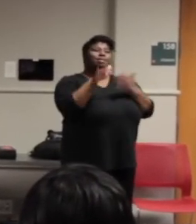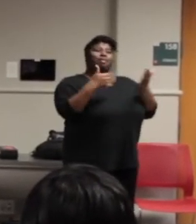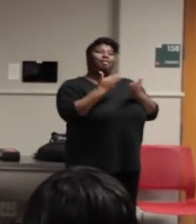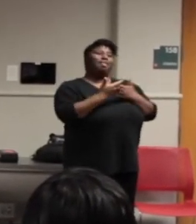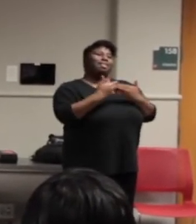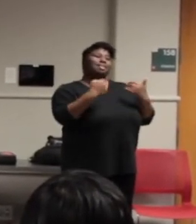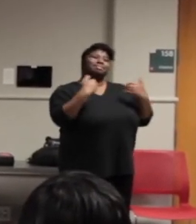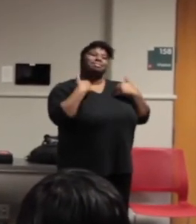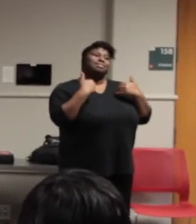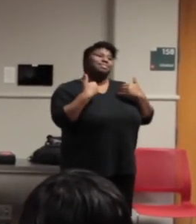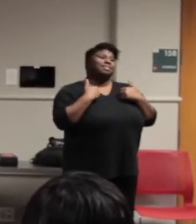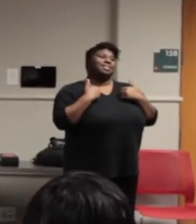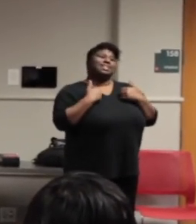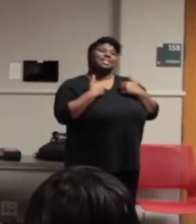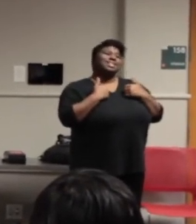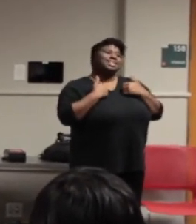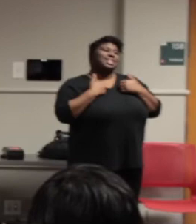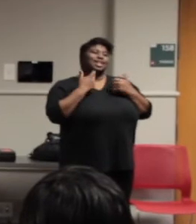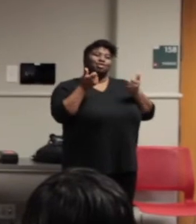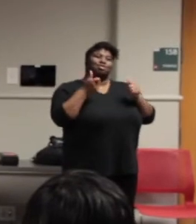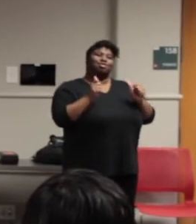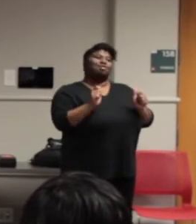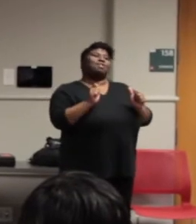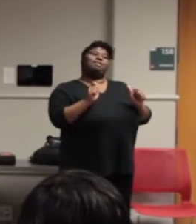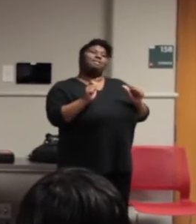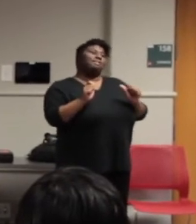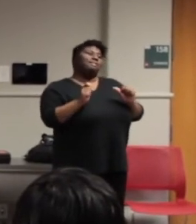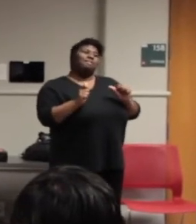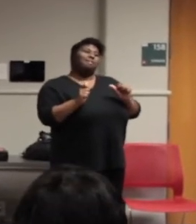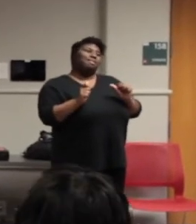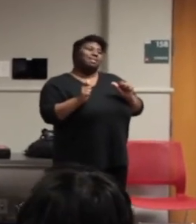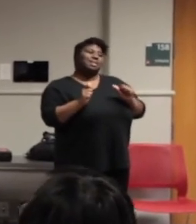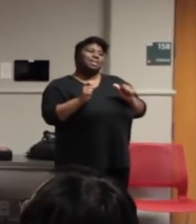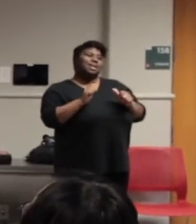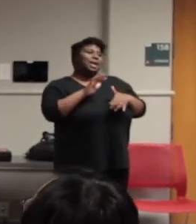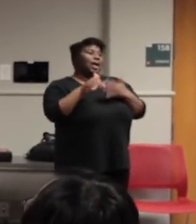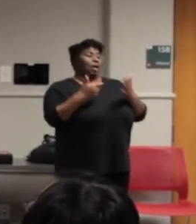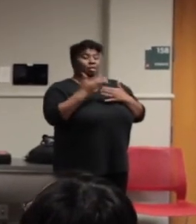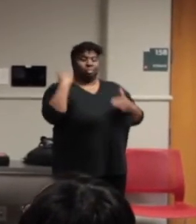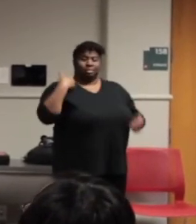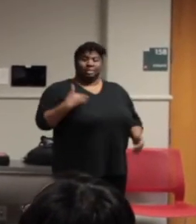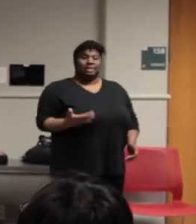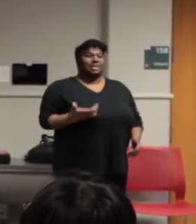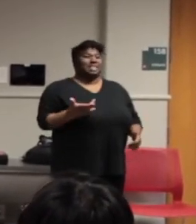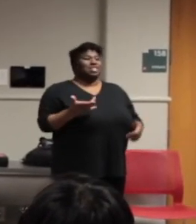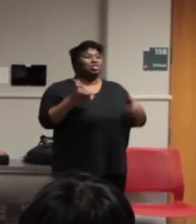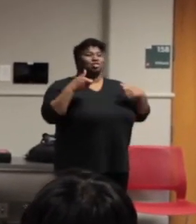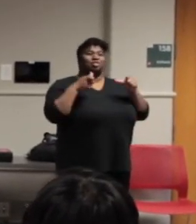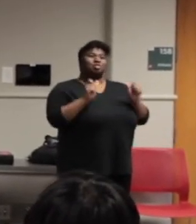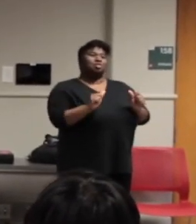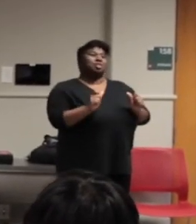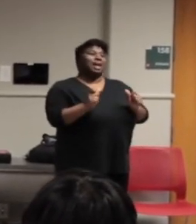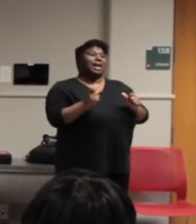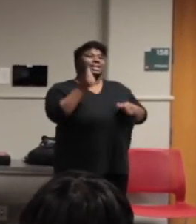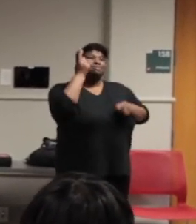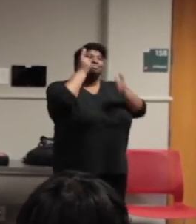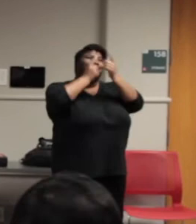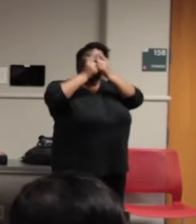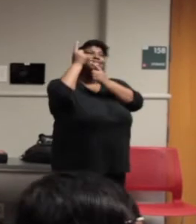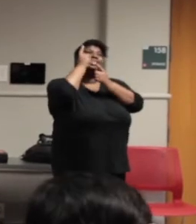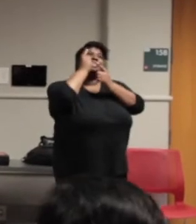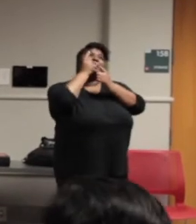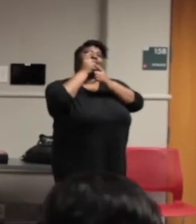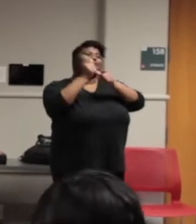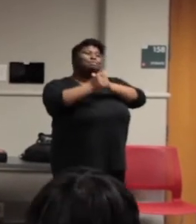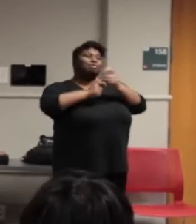barely grasp, still all that I was could barely grasp the enormity of your inner world.